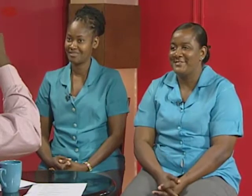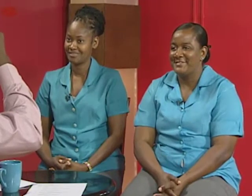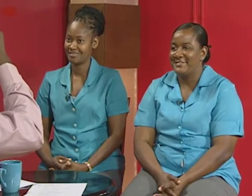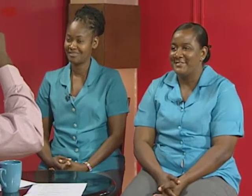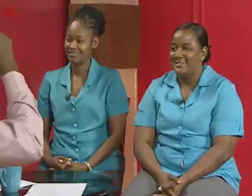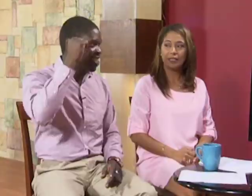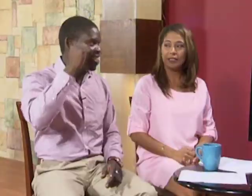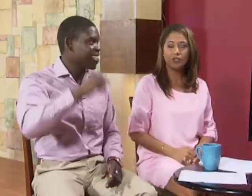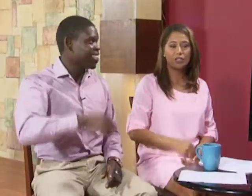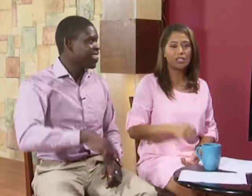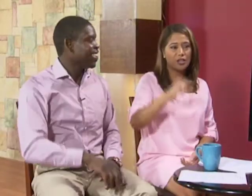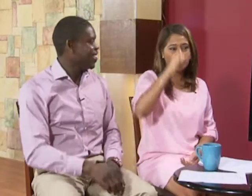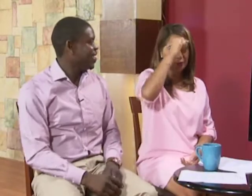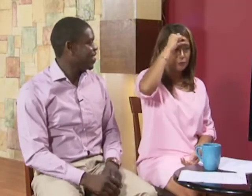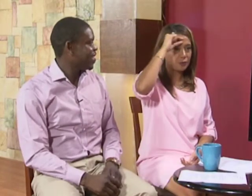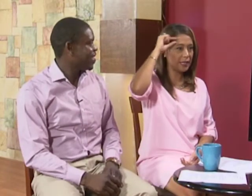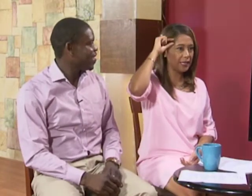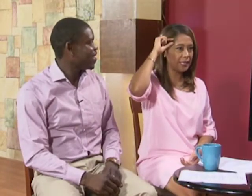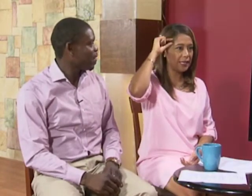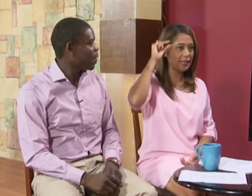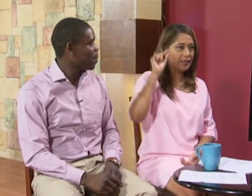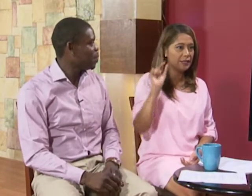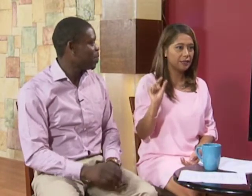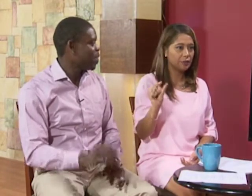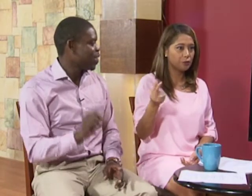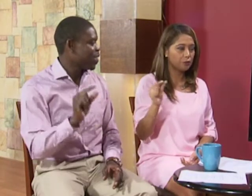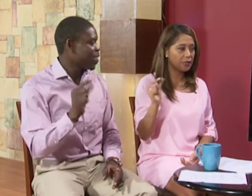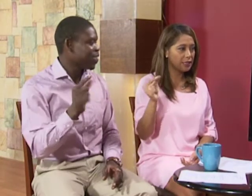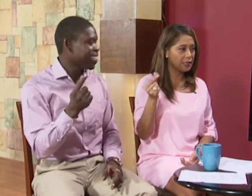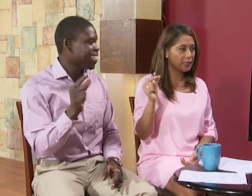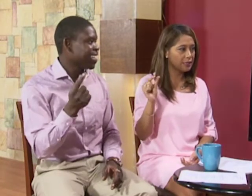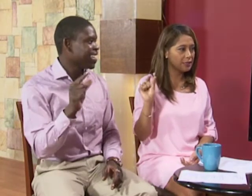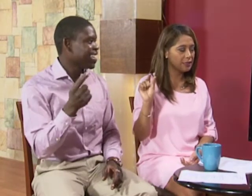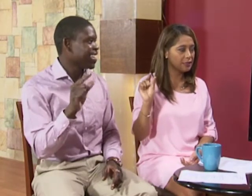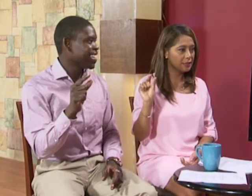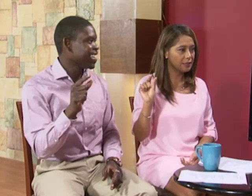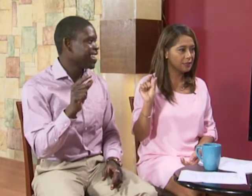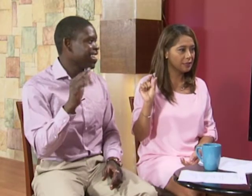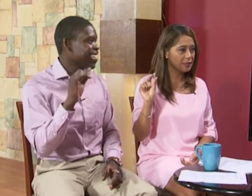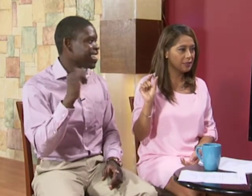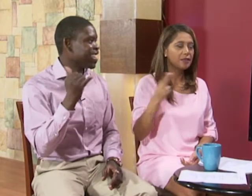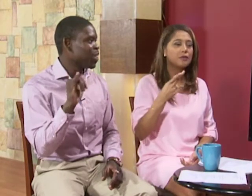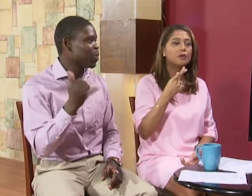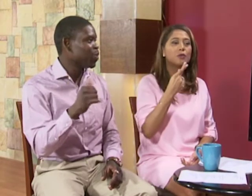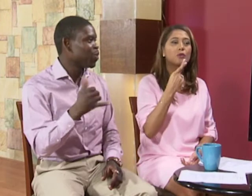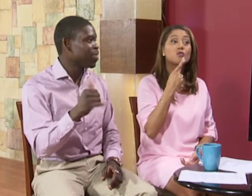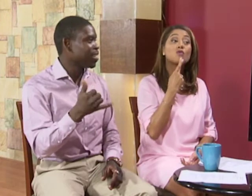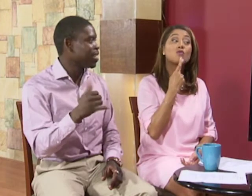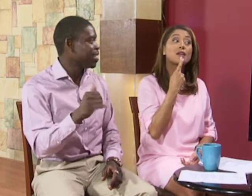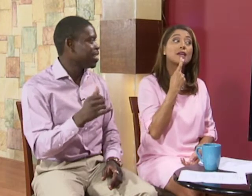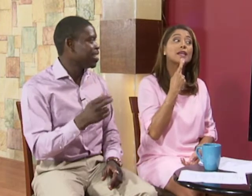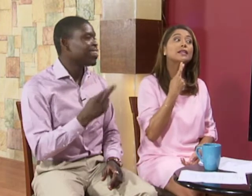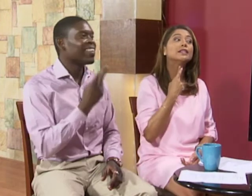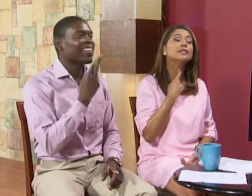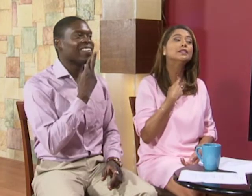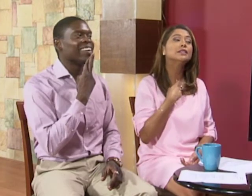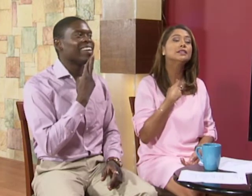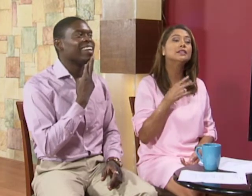so then you had gray green green that's right yellow red red red